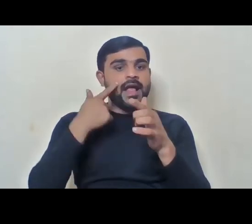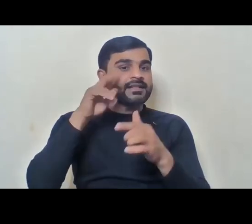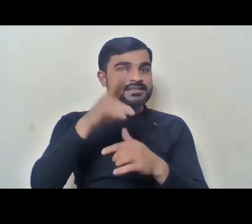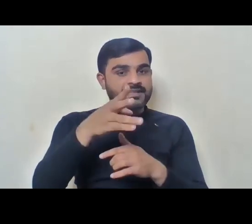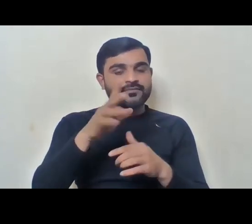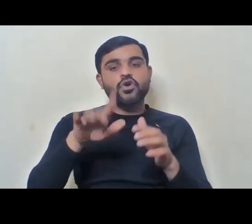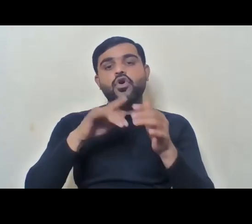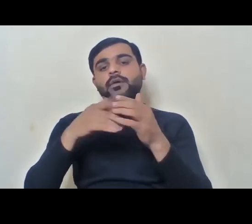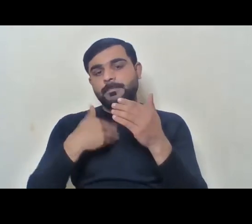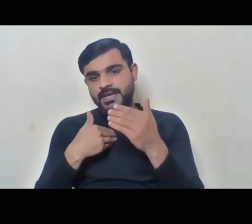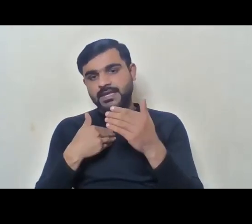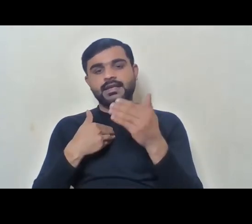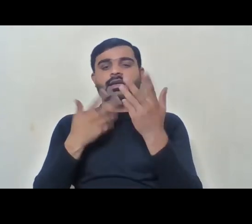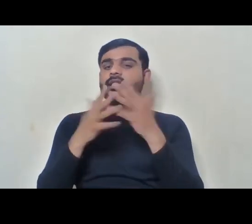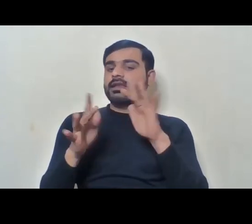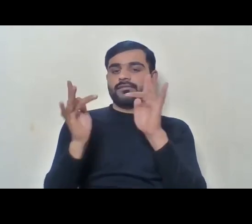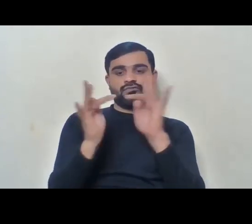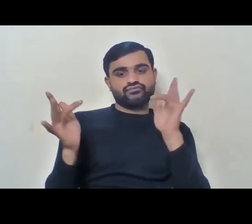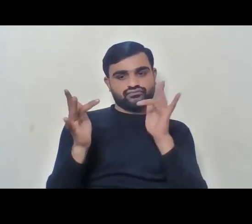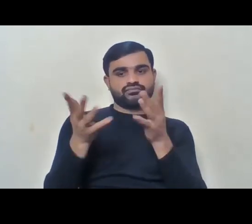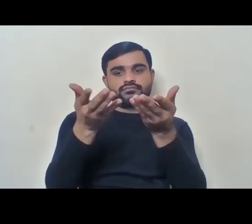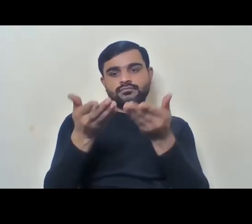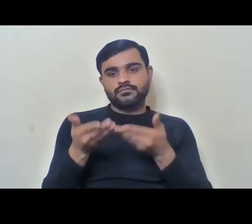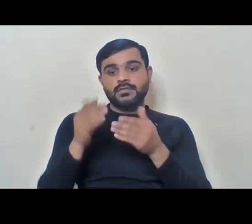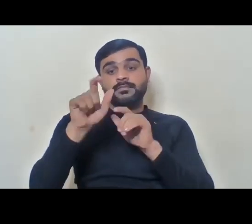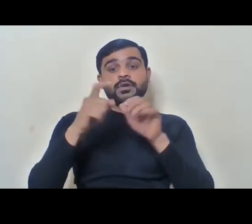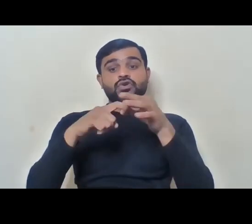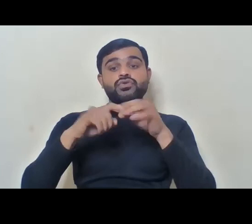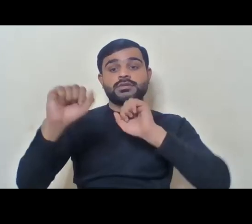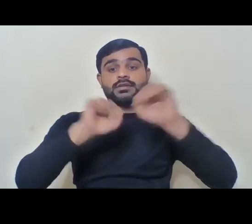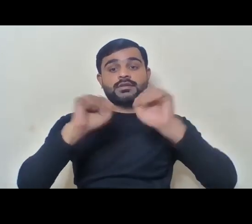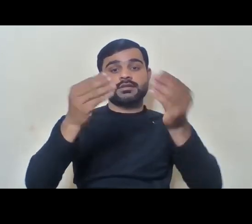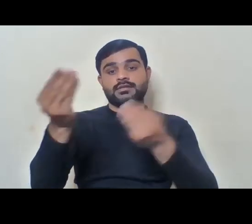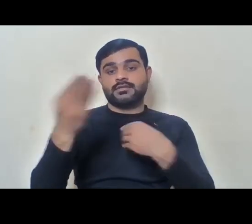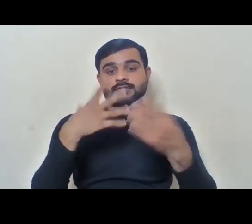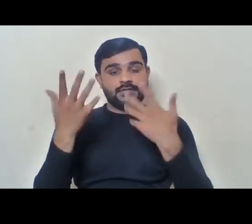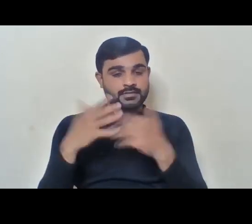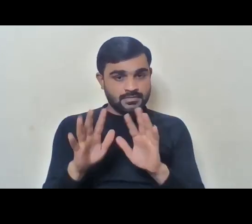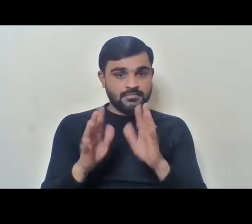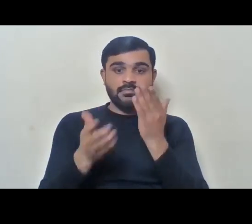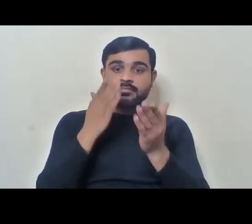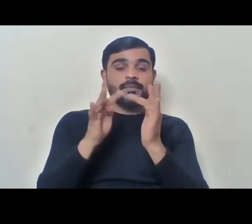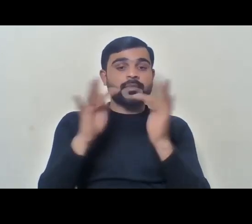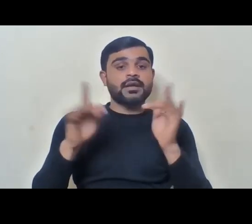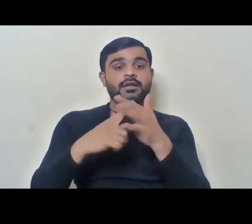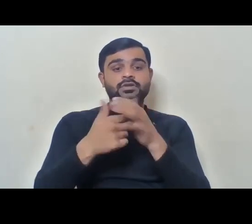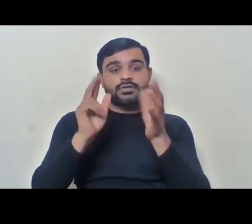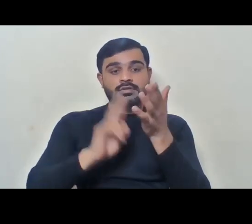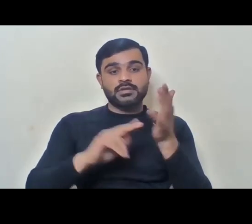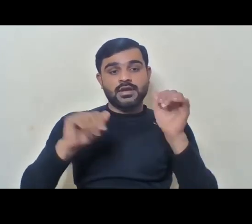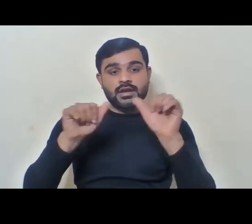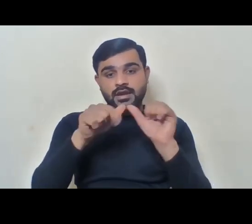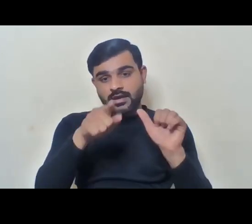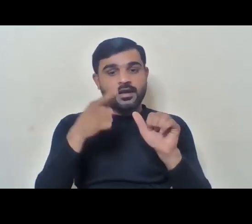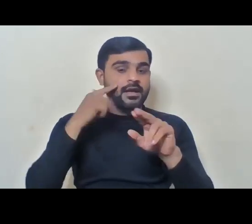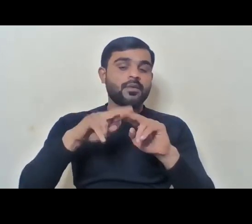Joycey, or me. And we can maybe take those questions separately or maybe put them to Jenna through an email and she